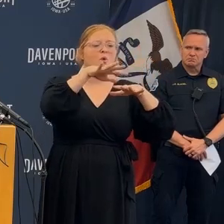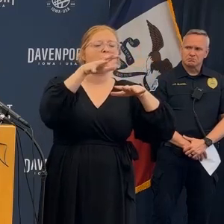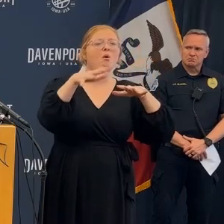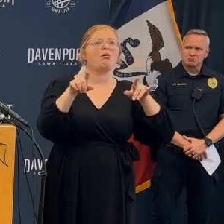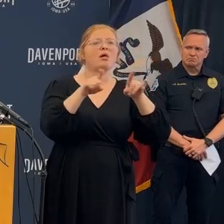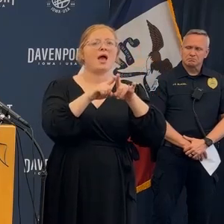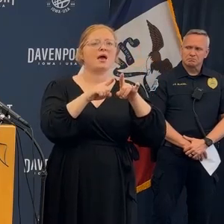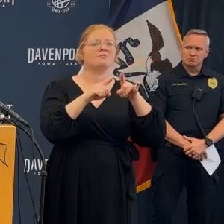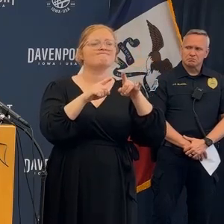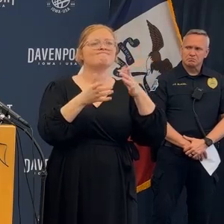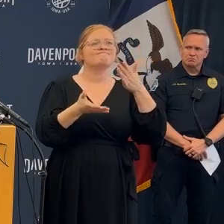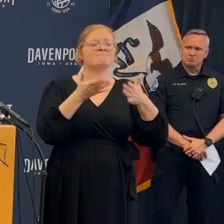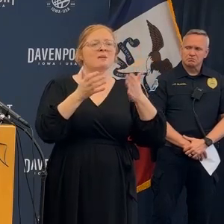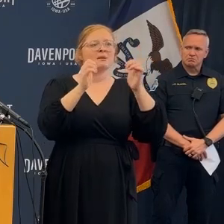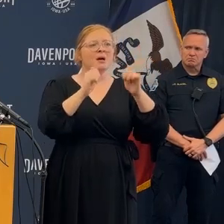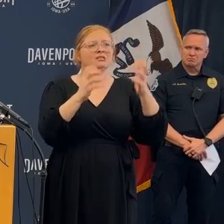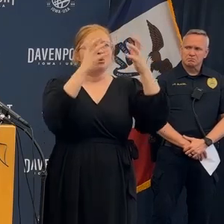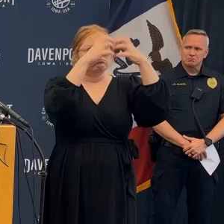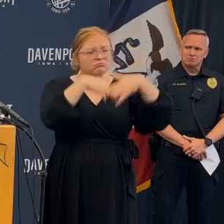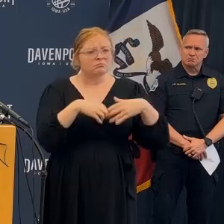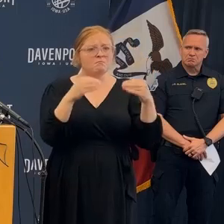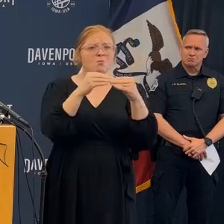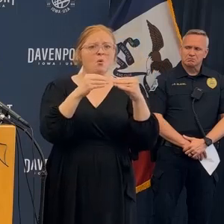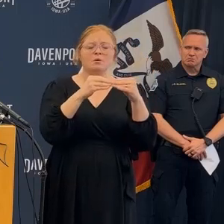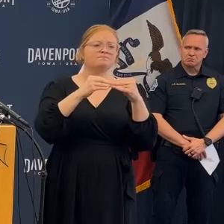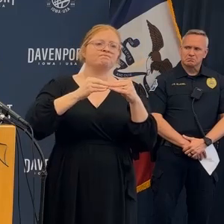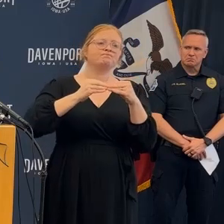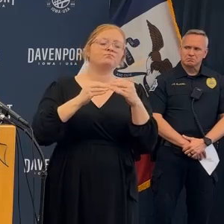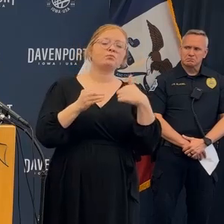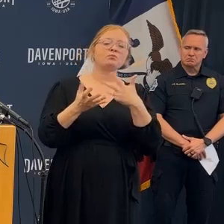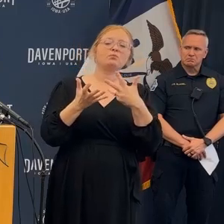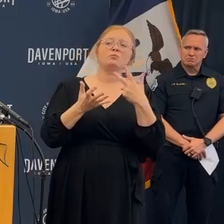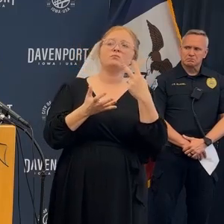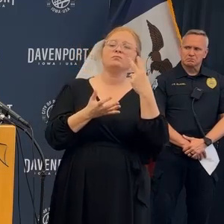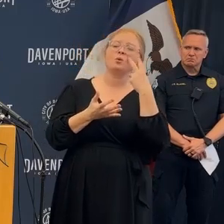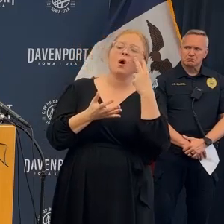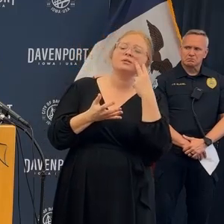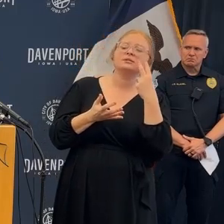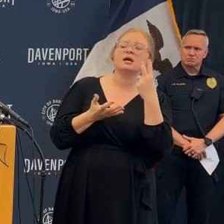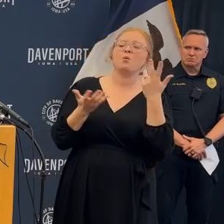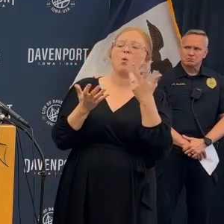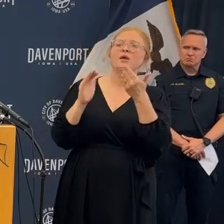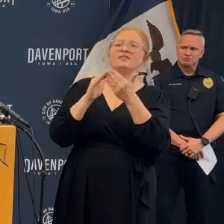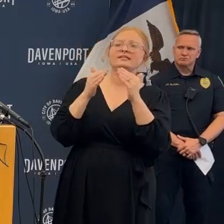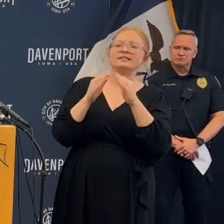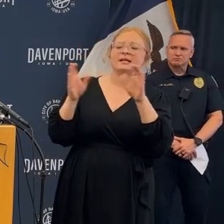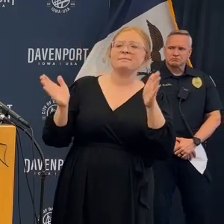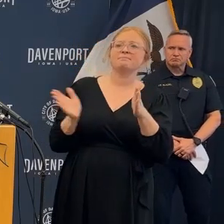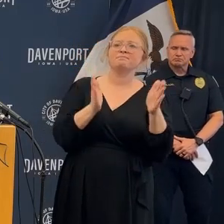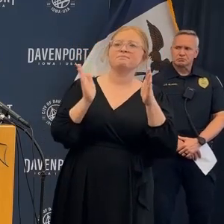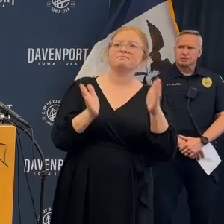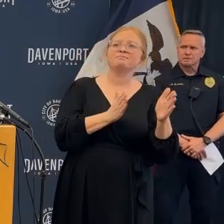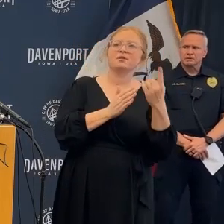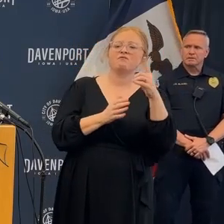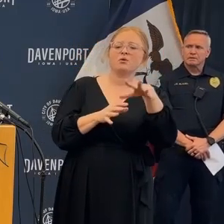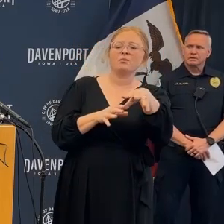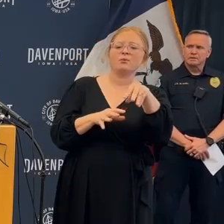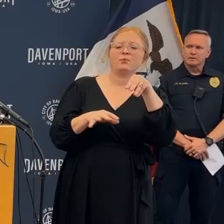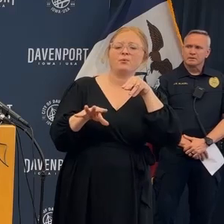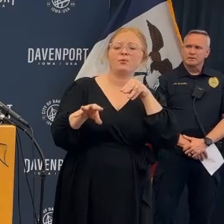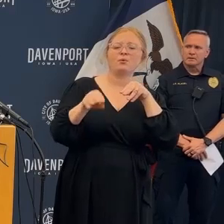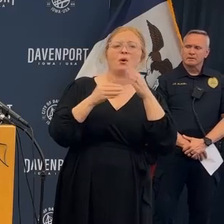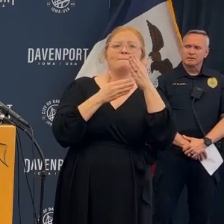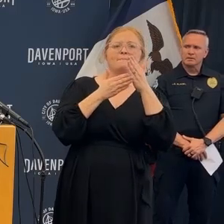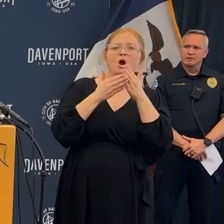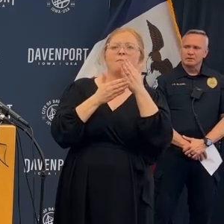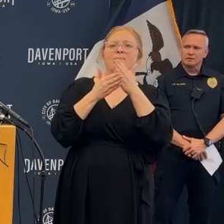remove that rubble and have anything fall. We would like to see the city, what their plan is to kind of take